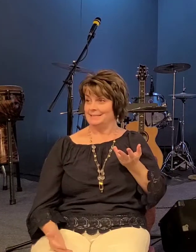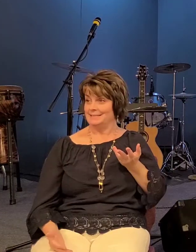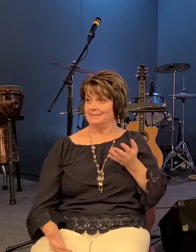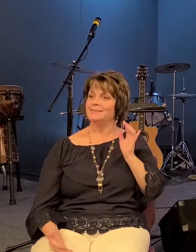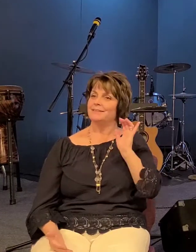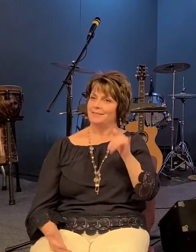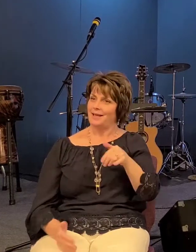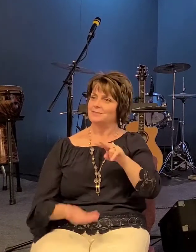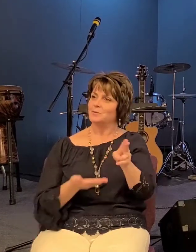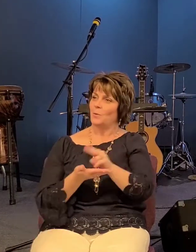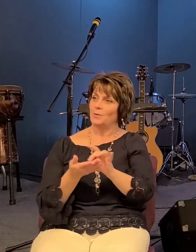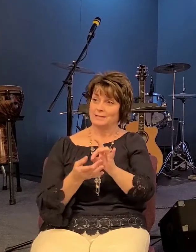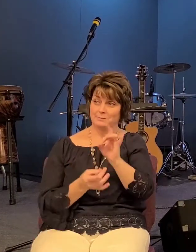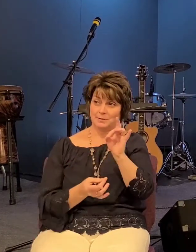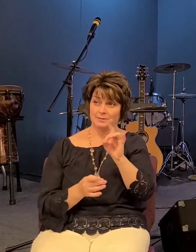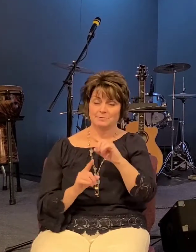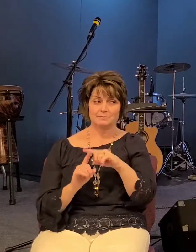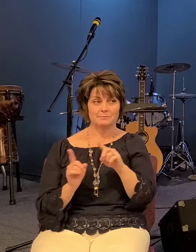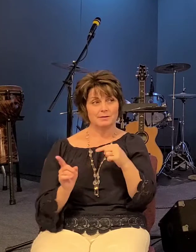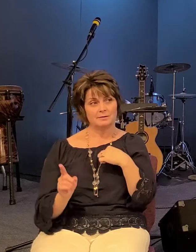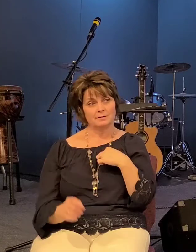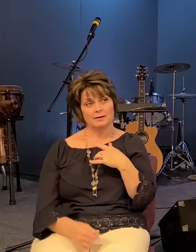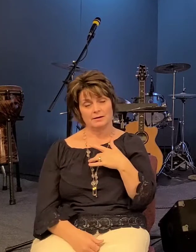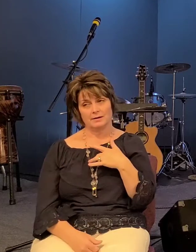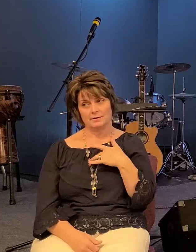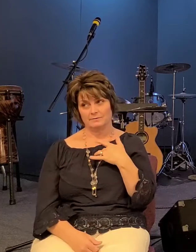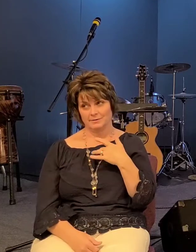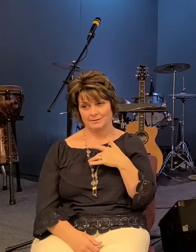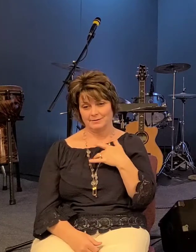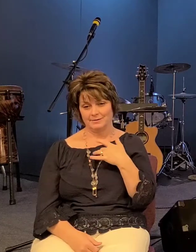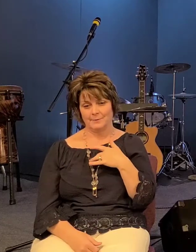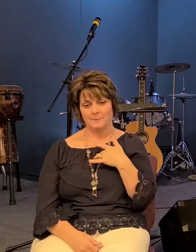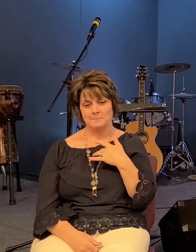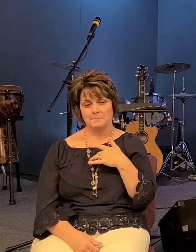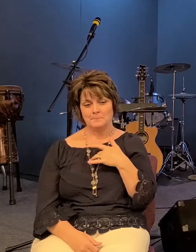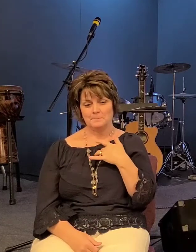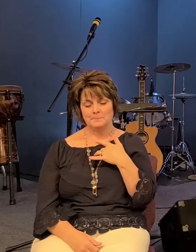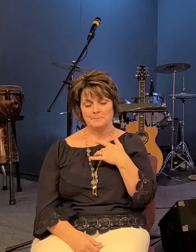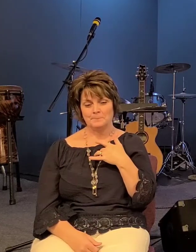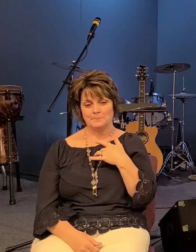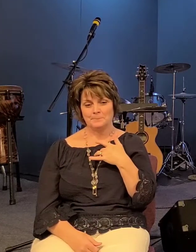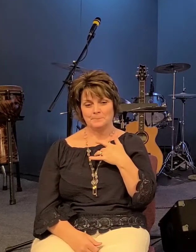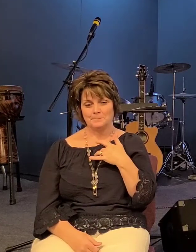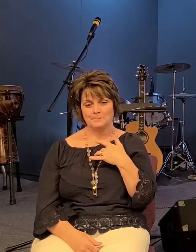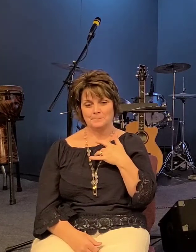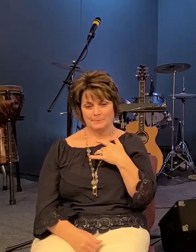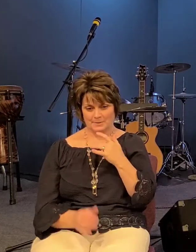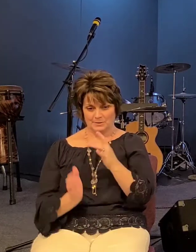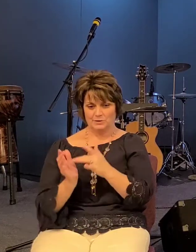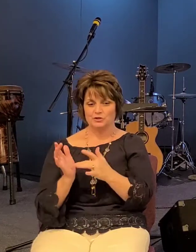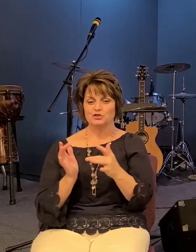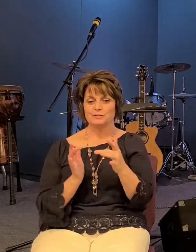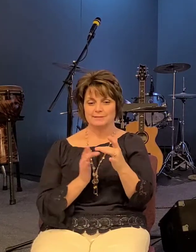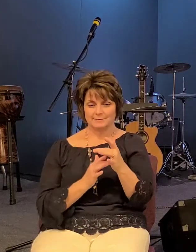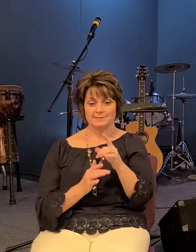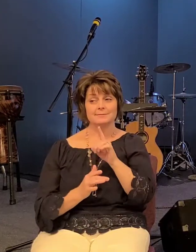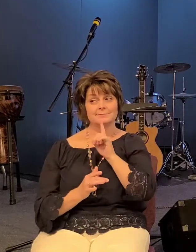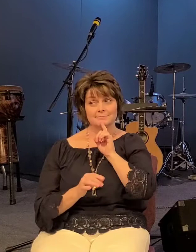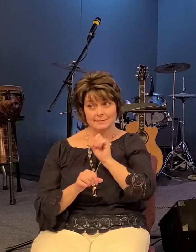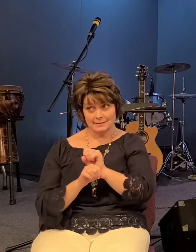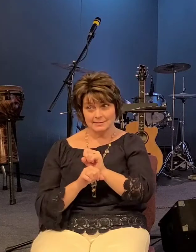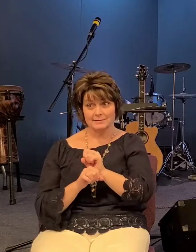but i feel like that jesus is speaking to us this morning